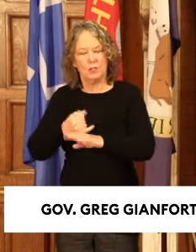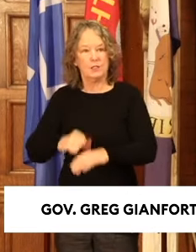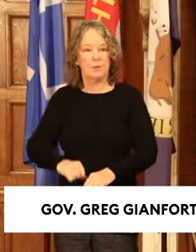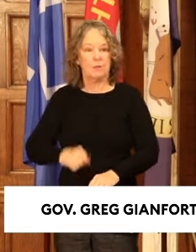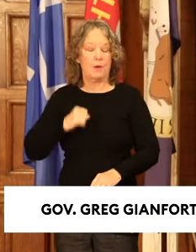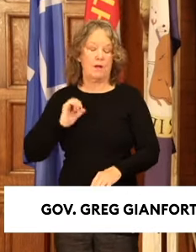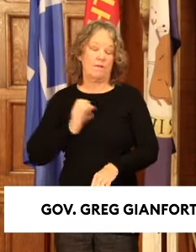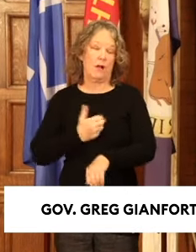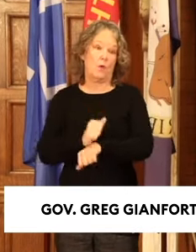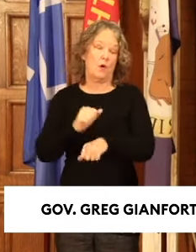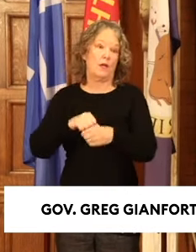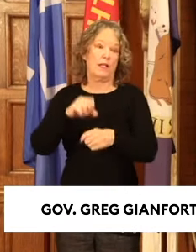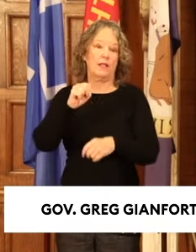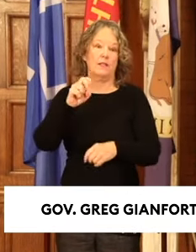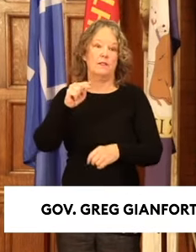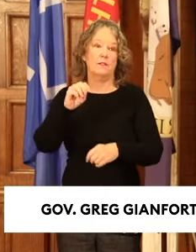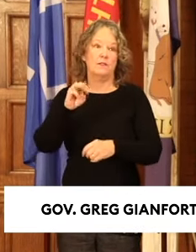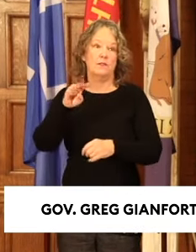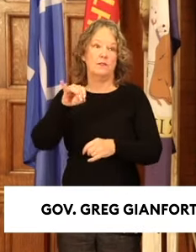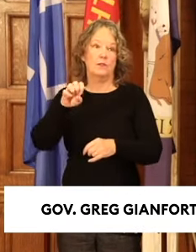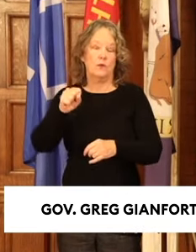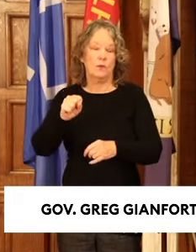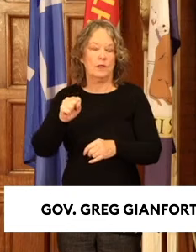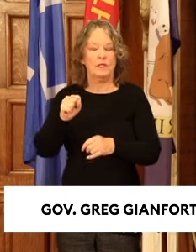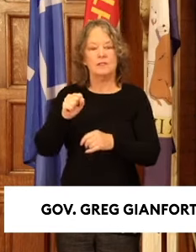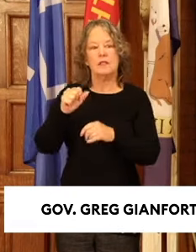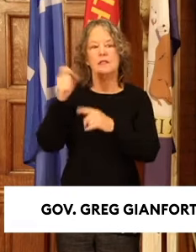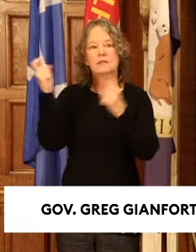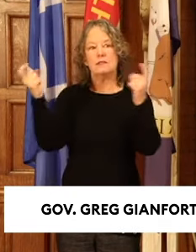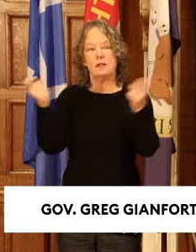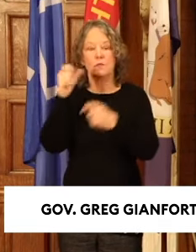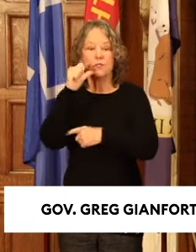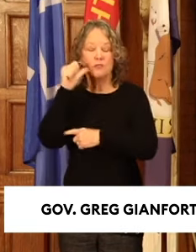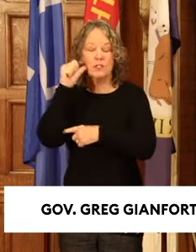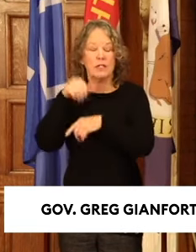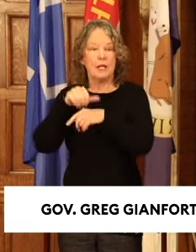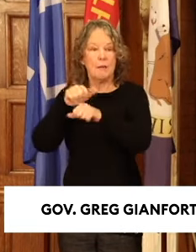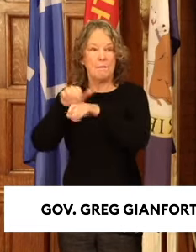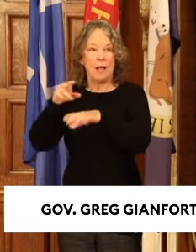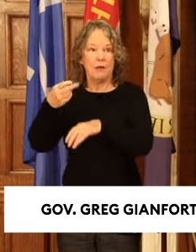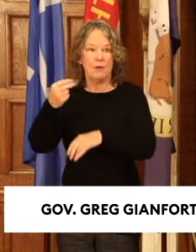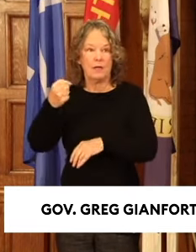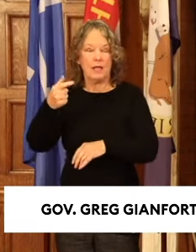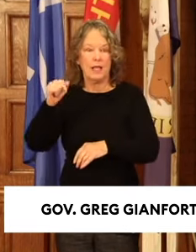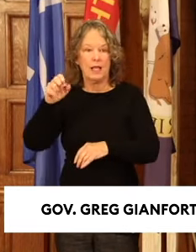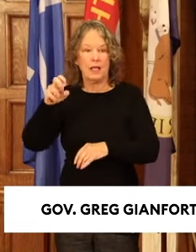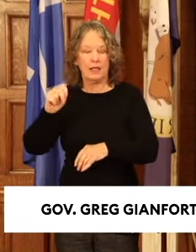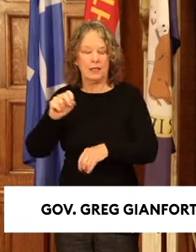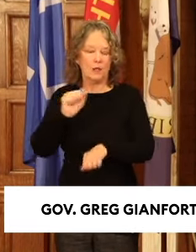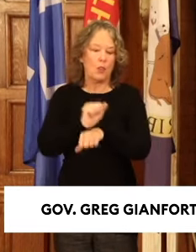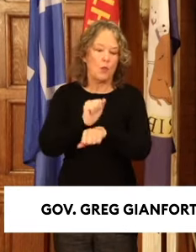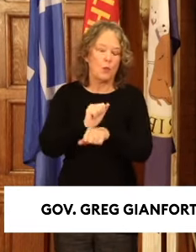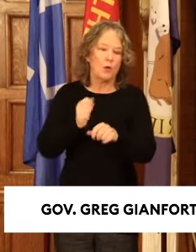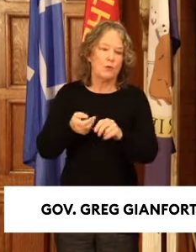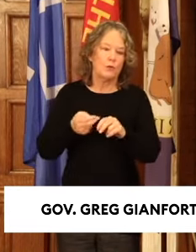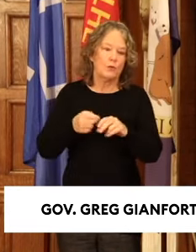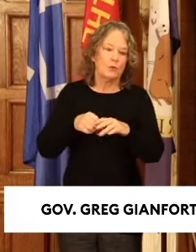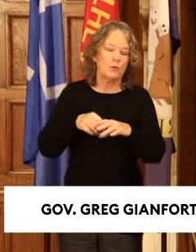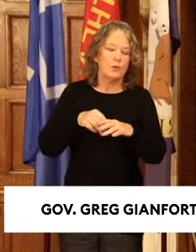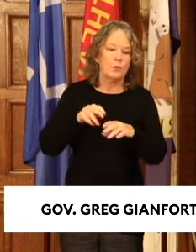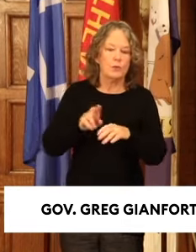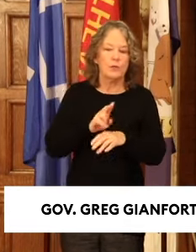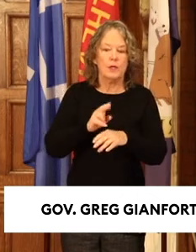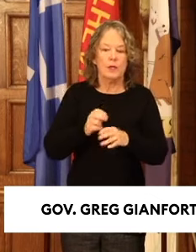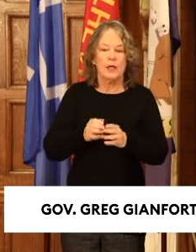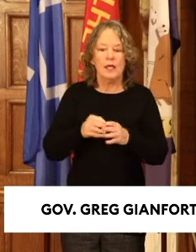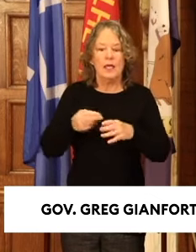in the Snowys, the celebration we had at Mount Hagen yesterday, the work we've done to inventory all the access deserts for our navigable